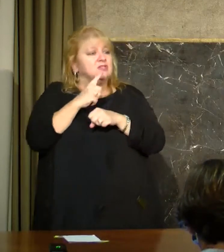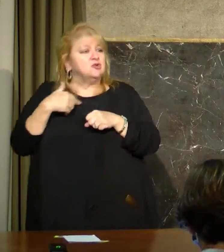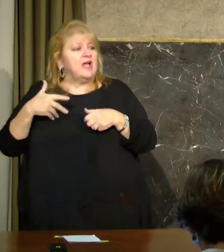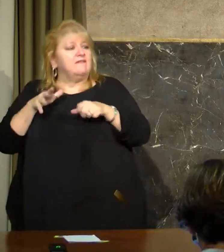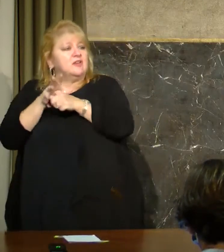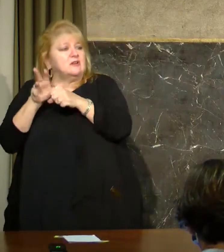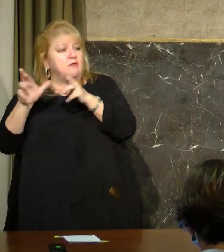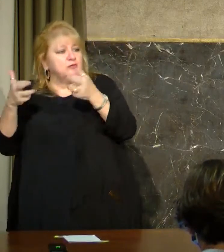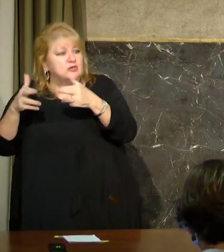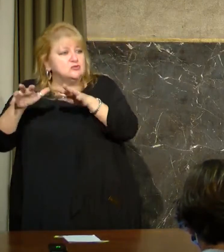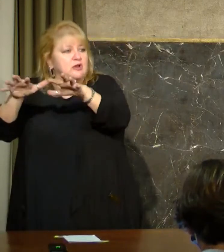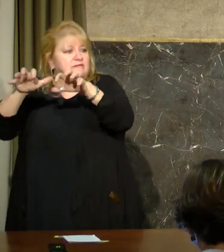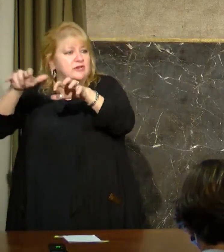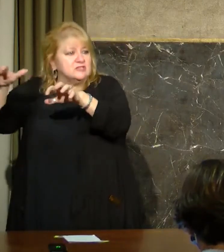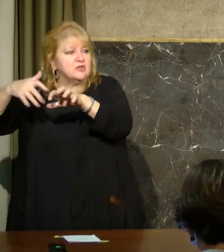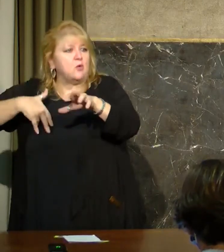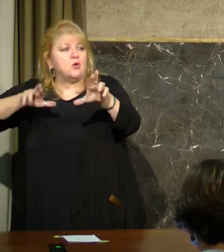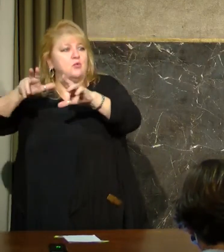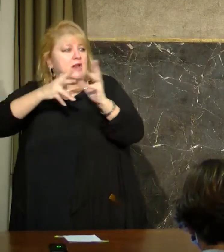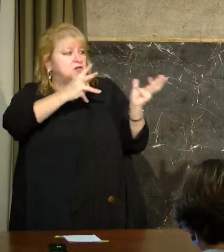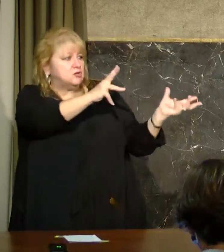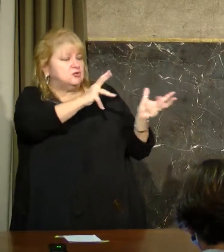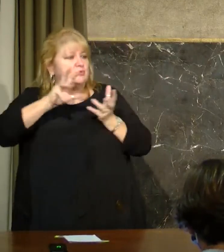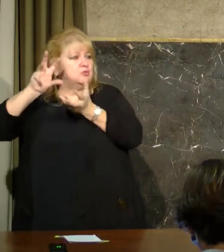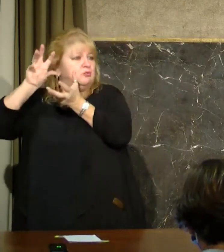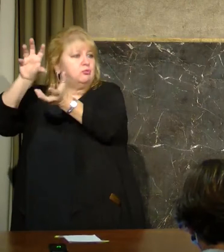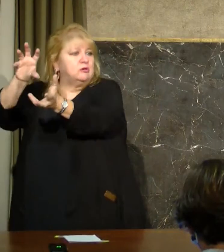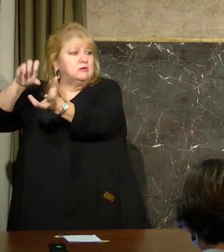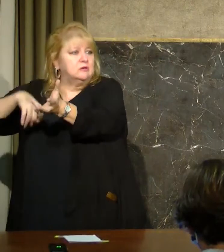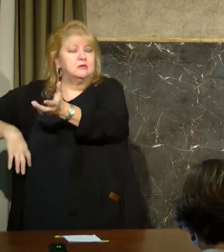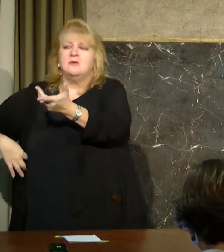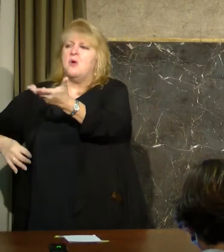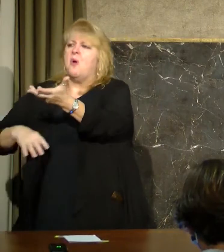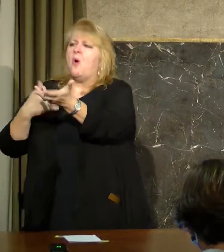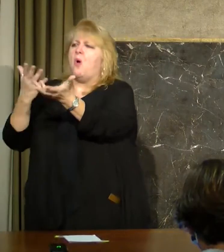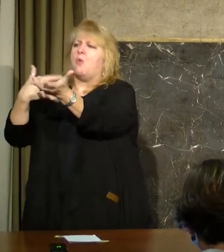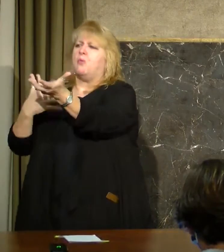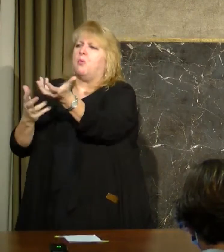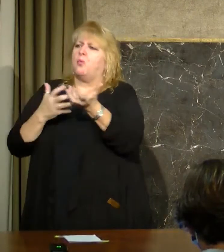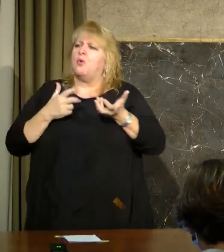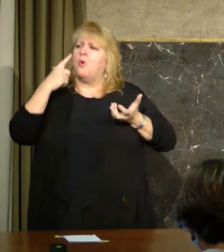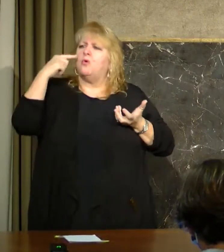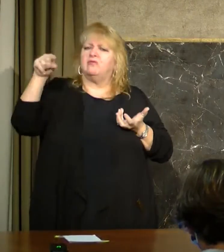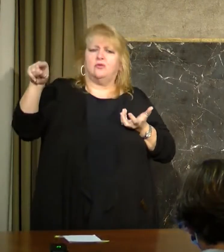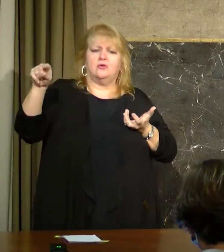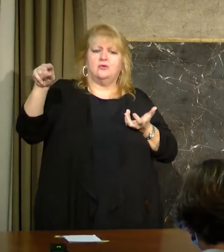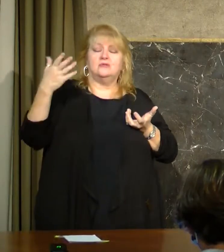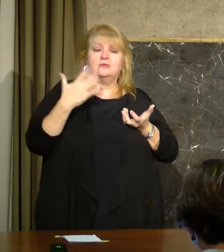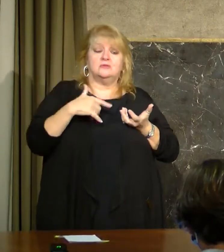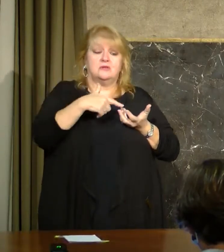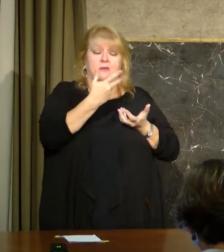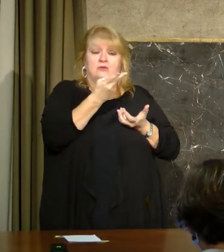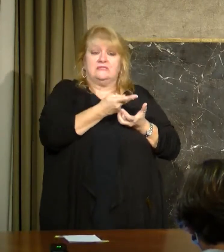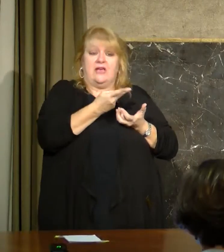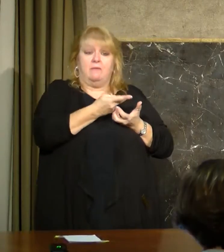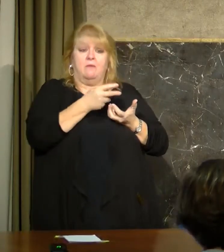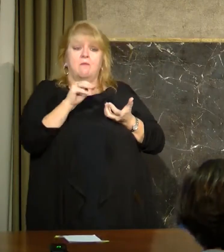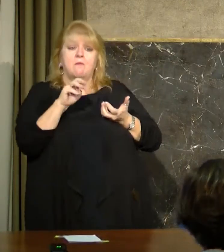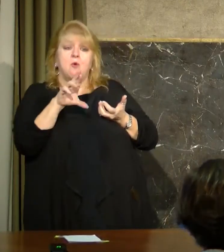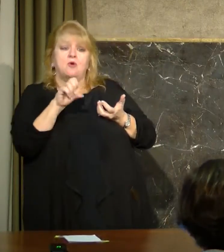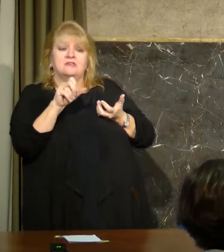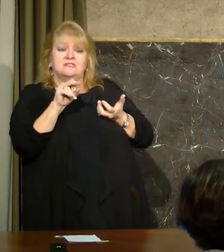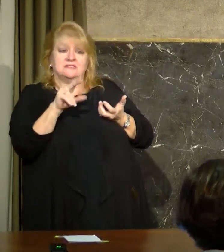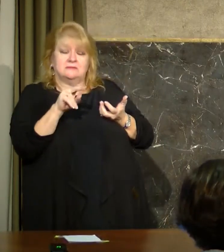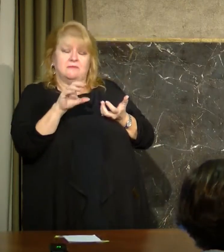room and enough – that they felt prepared to take it all. And we offer that service. So some of Moderna was at the Morris and Dixon facility.